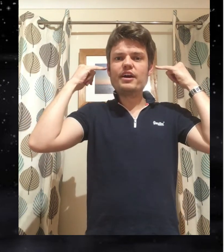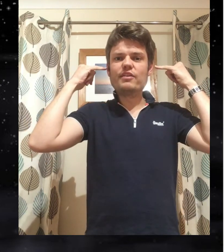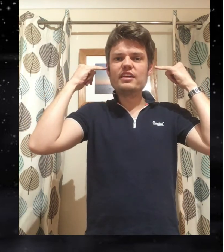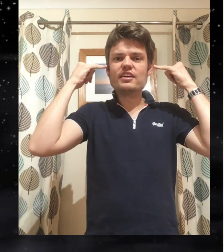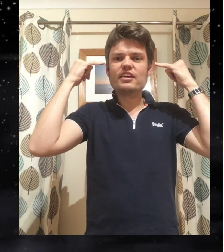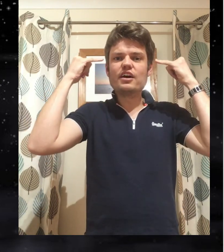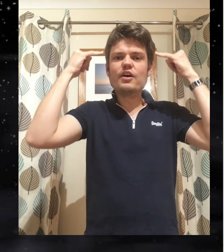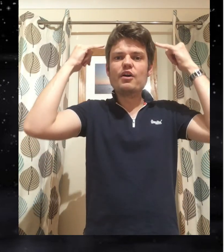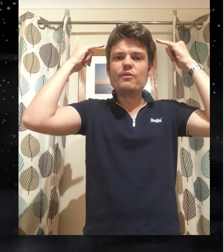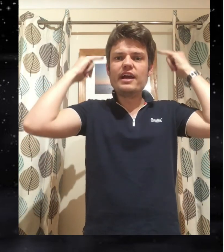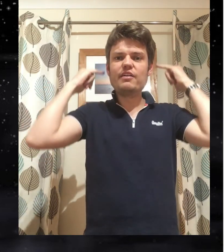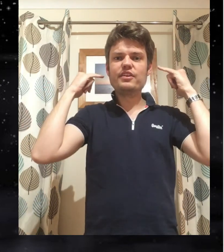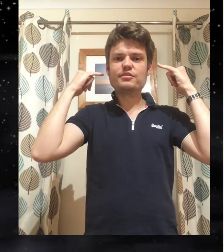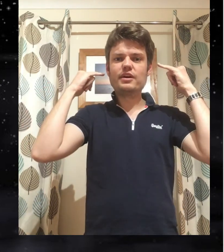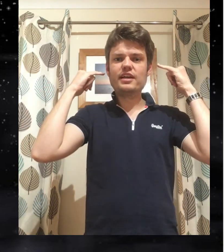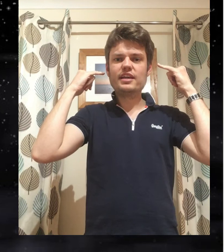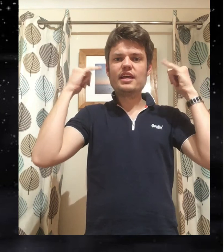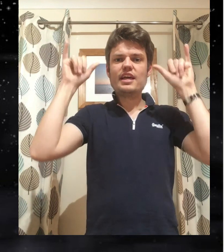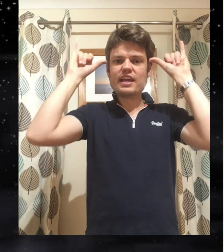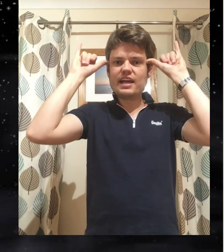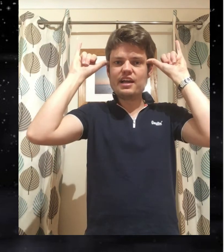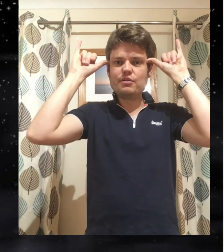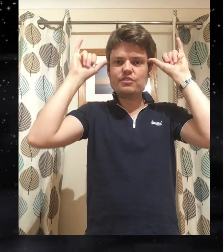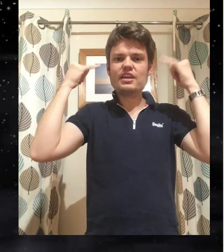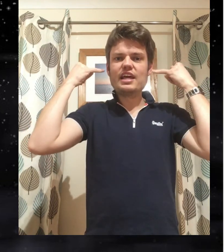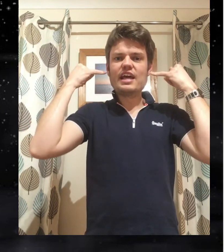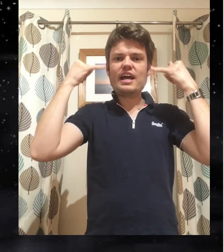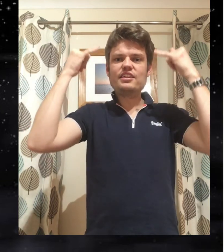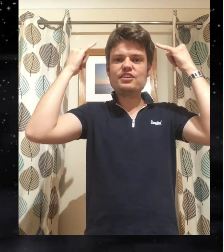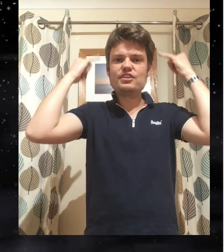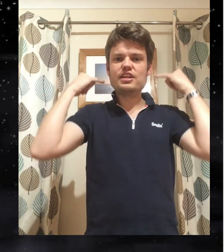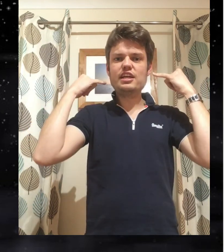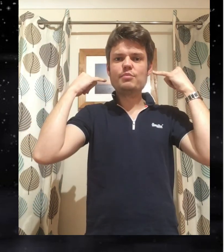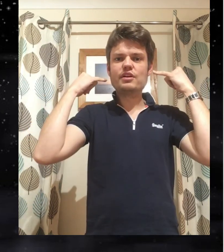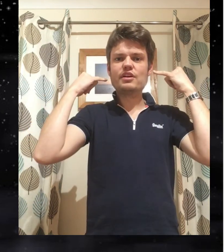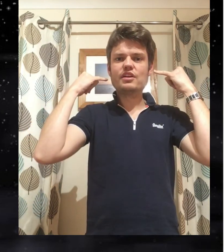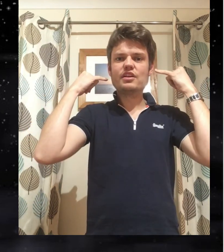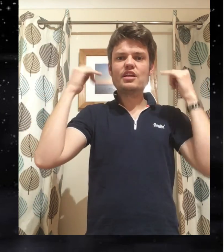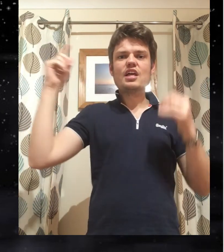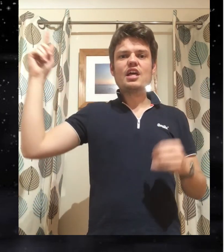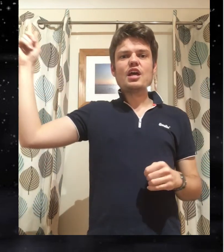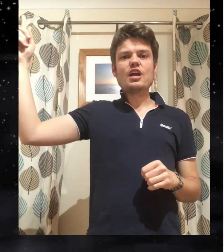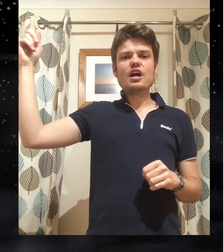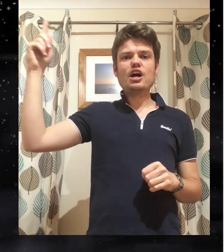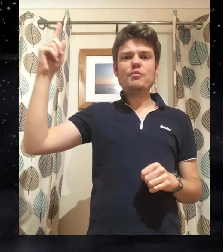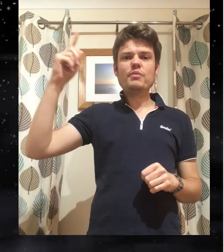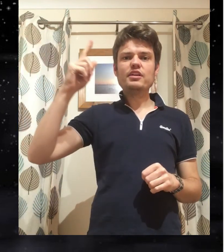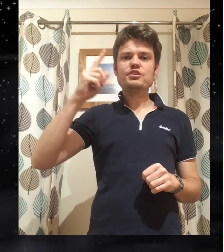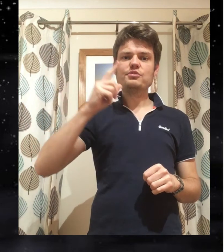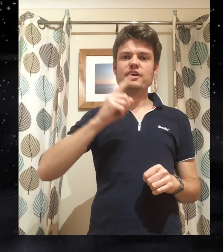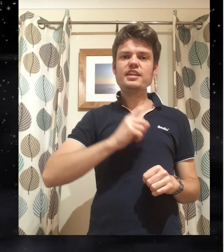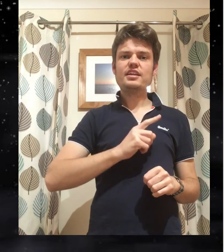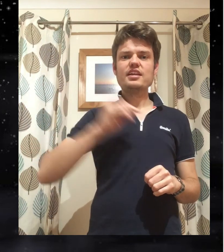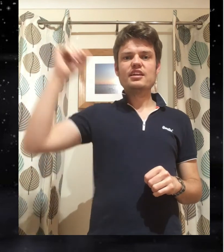start by our ears and go around this way cows and sheep come